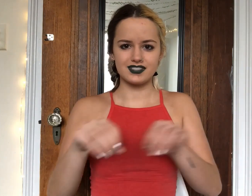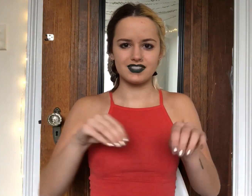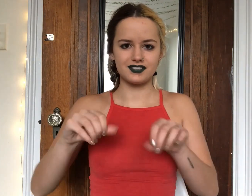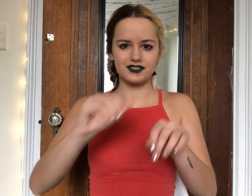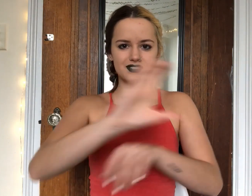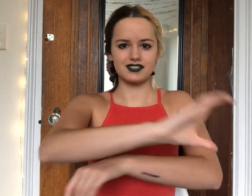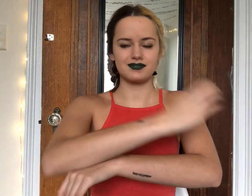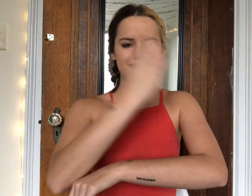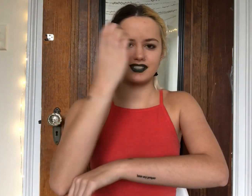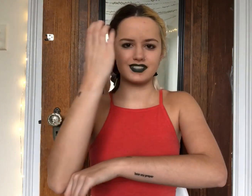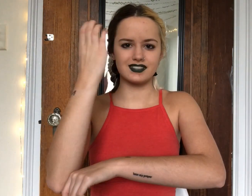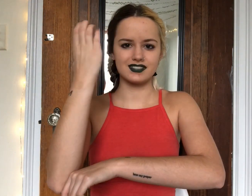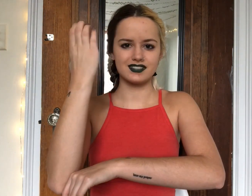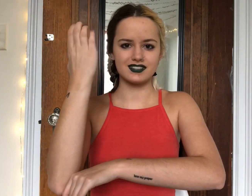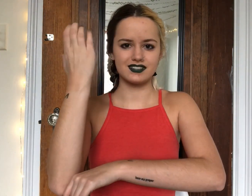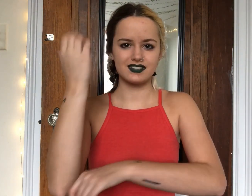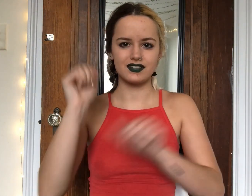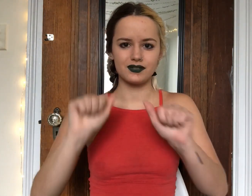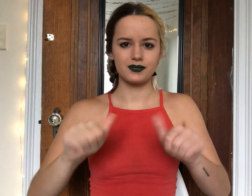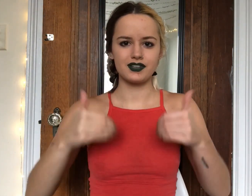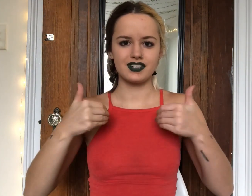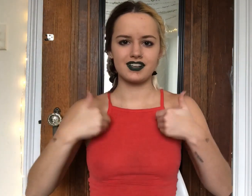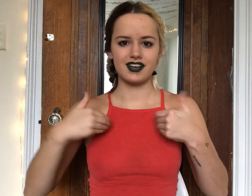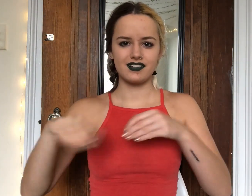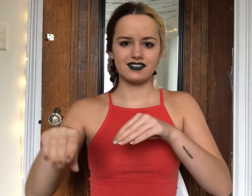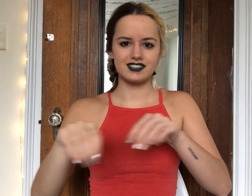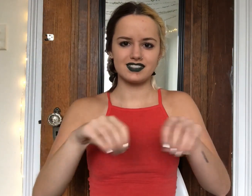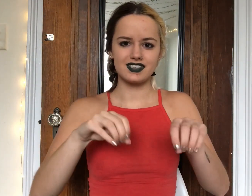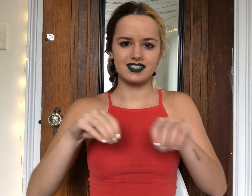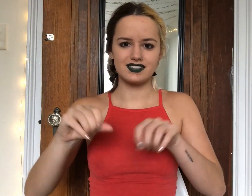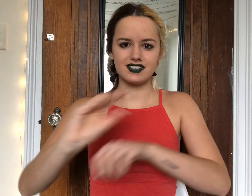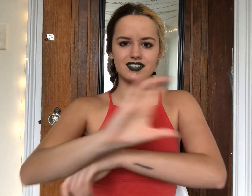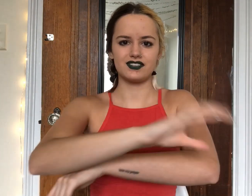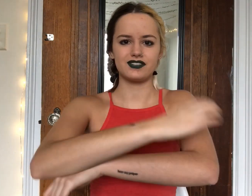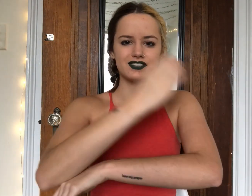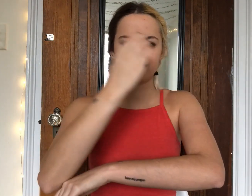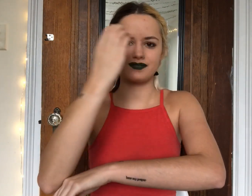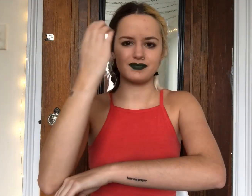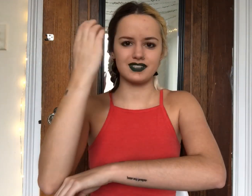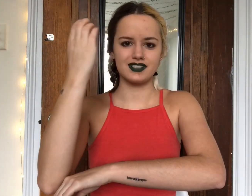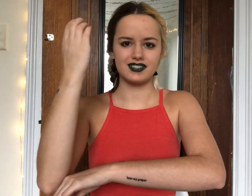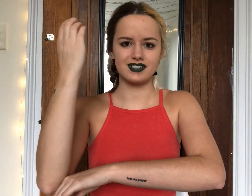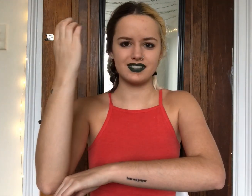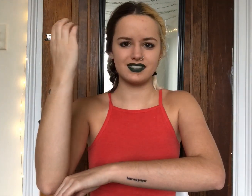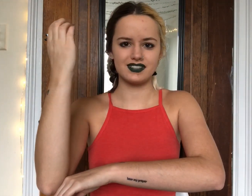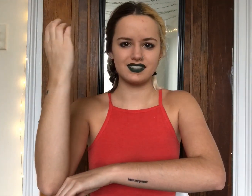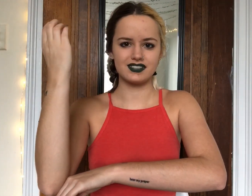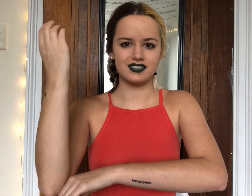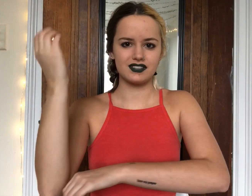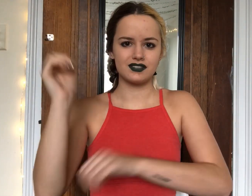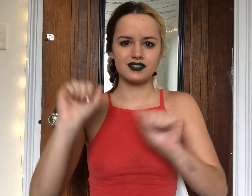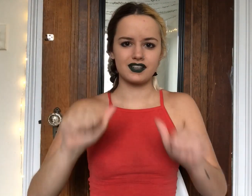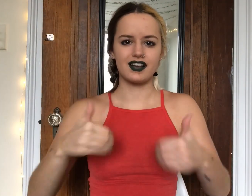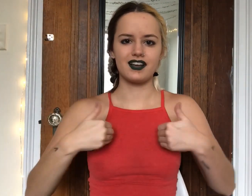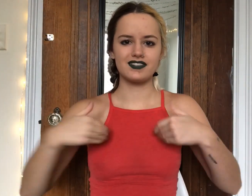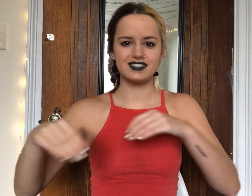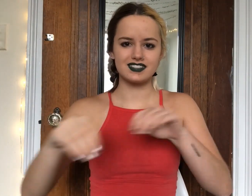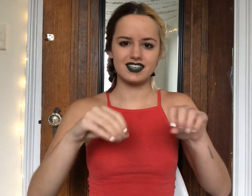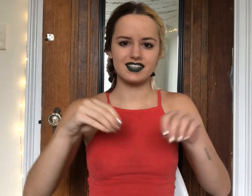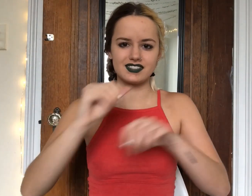We Can Have A Sandy Christmas We Can Have A Sandy